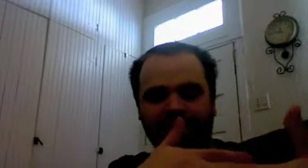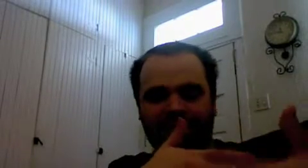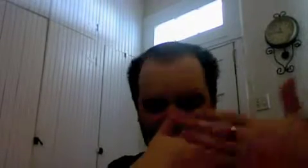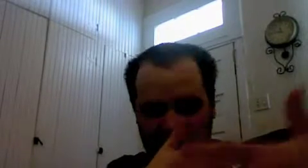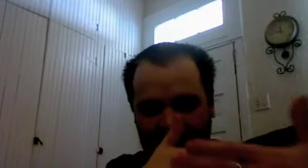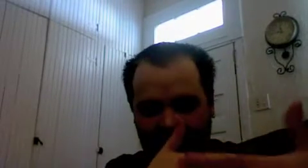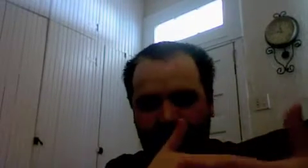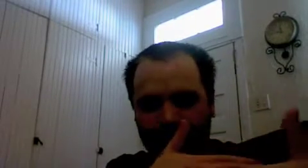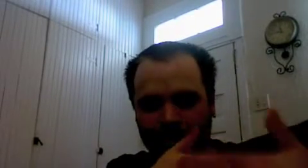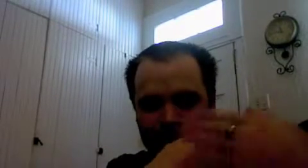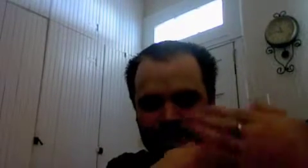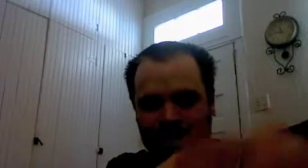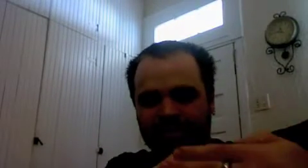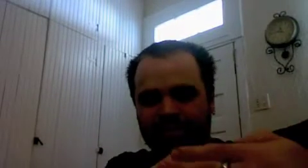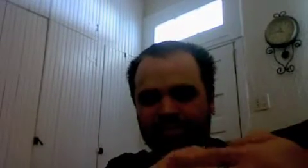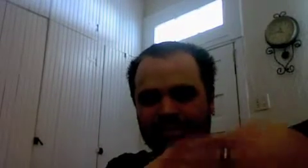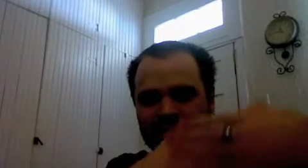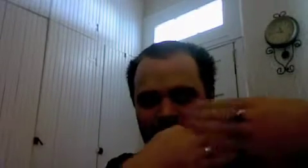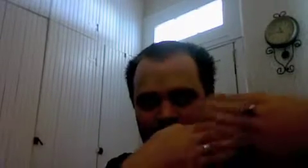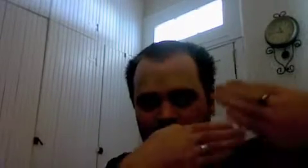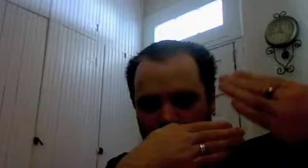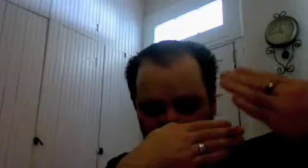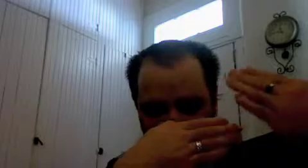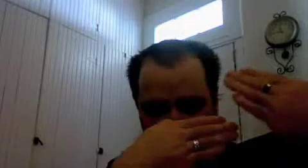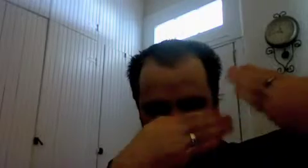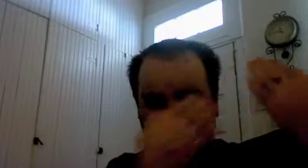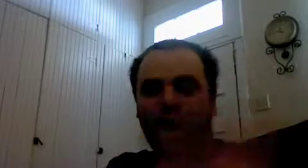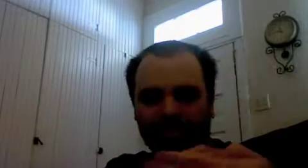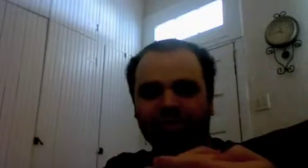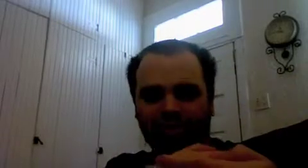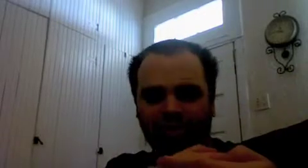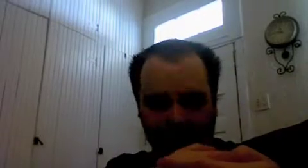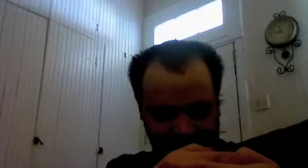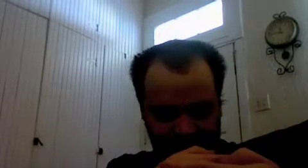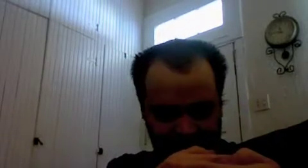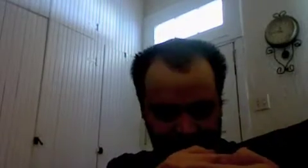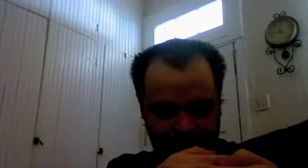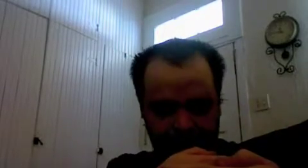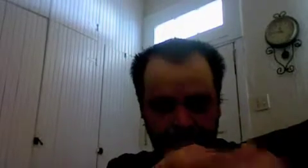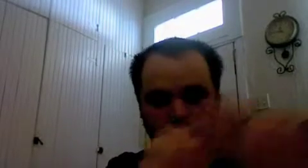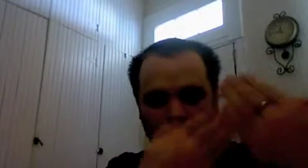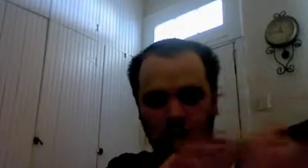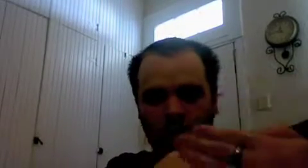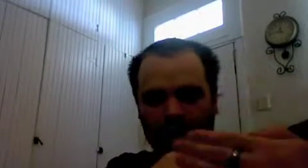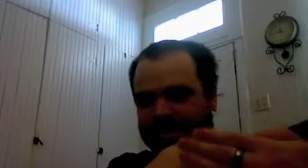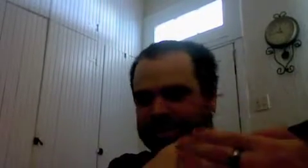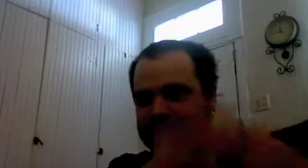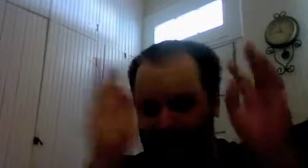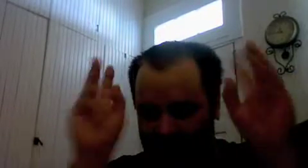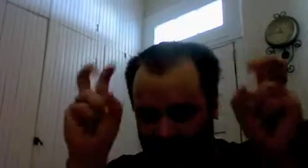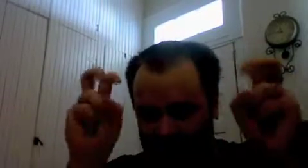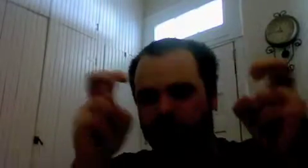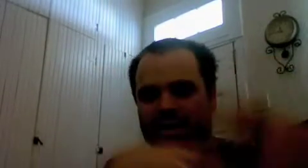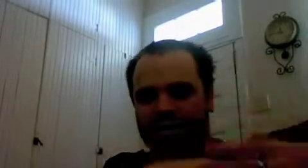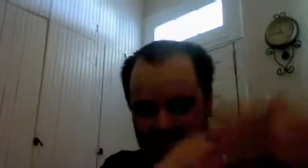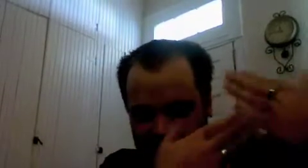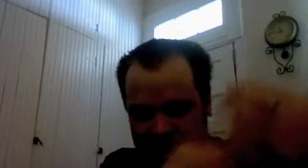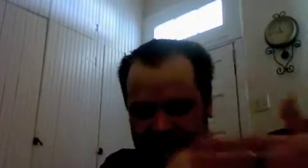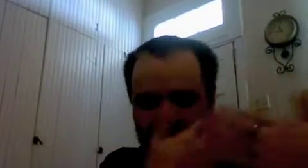that gap that is constitutes what the absolute is as